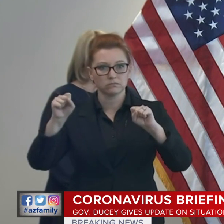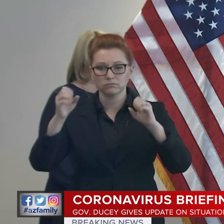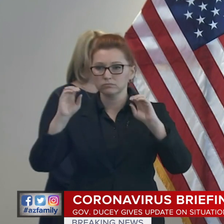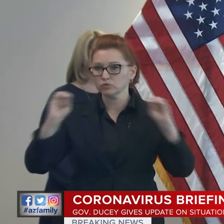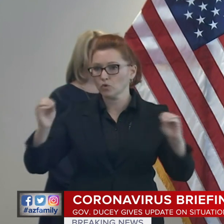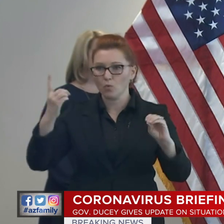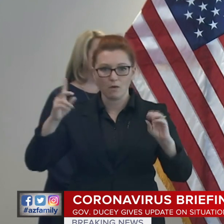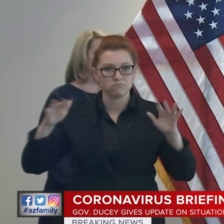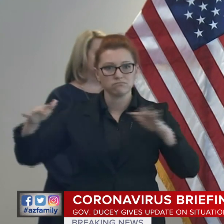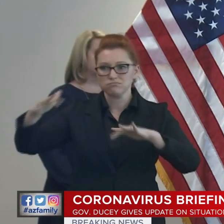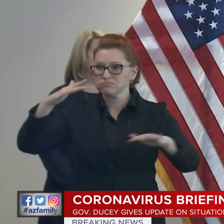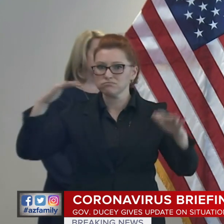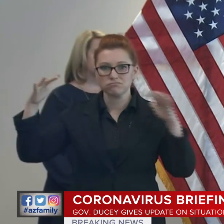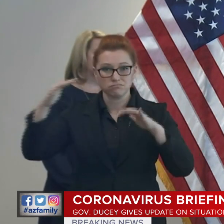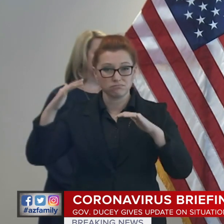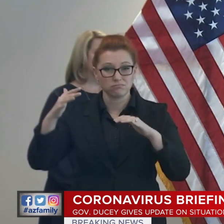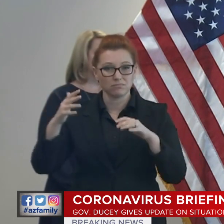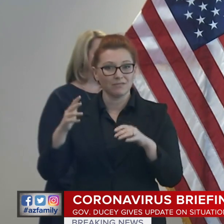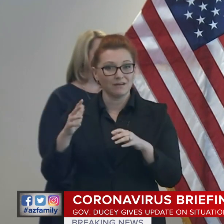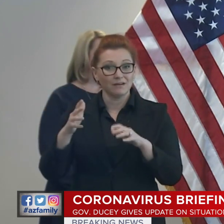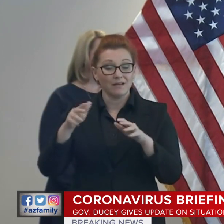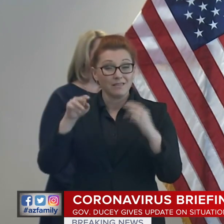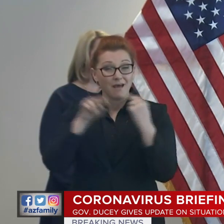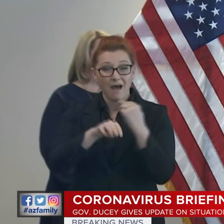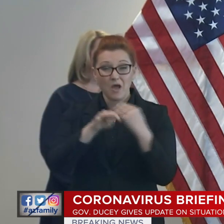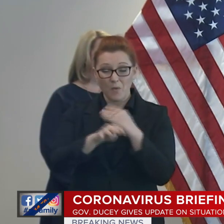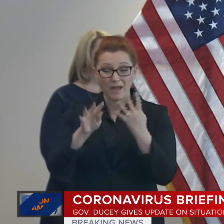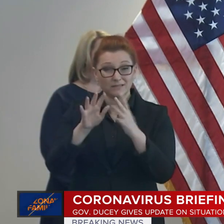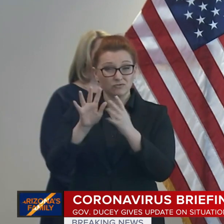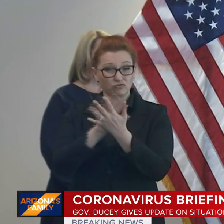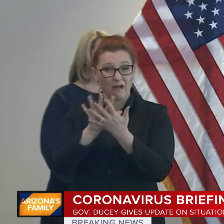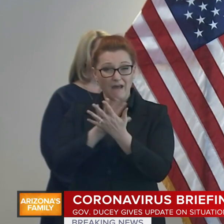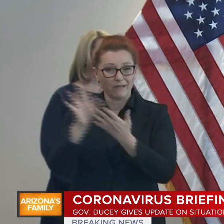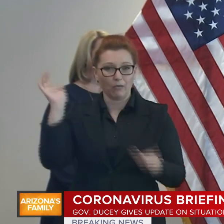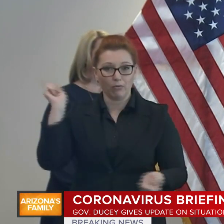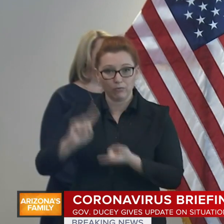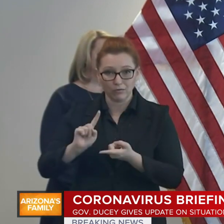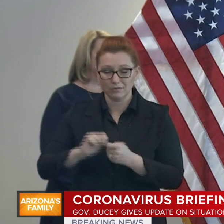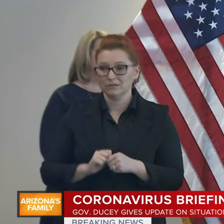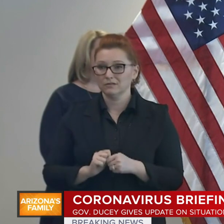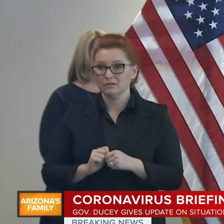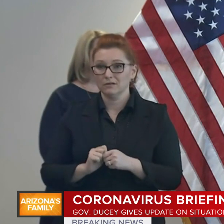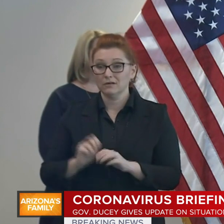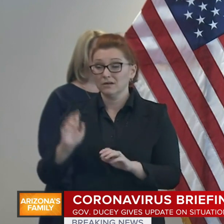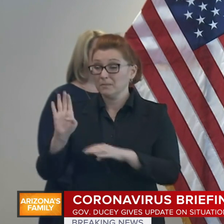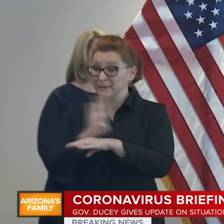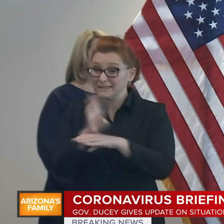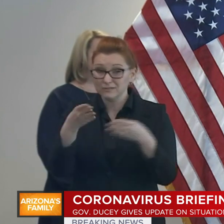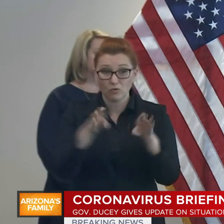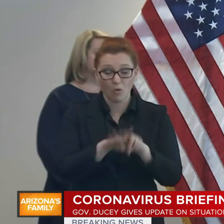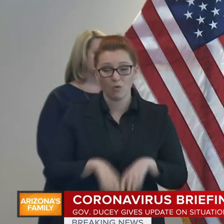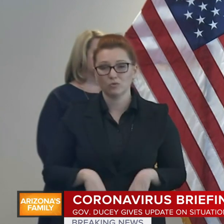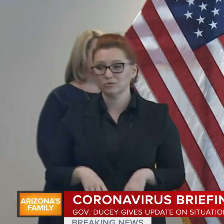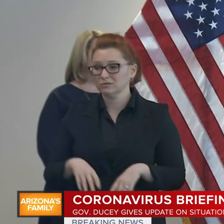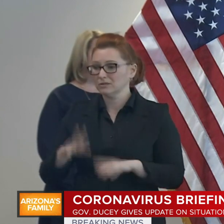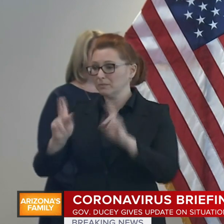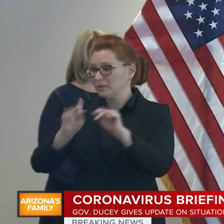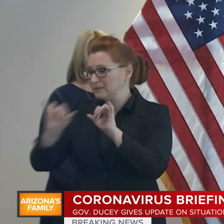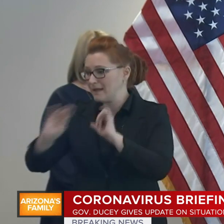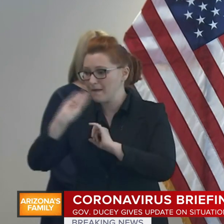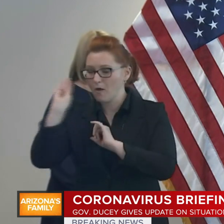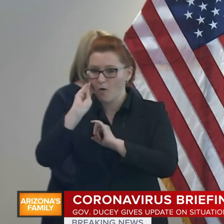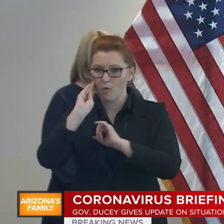or implemented physical distancing measures. People are staying home, staying safe, and staying healthy.